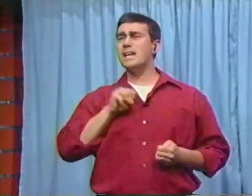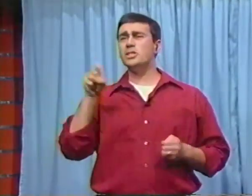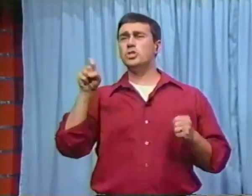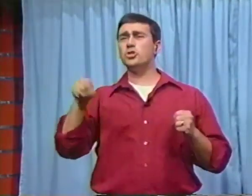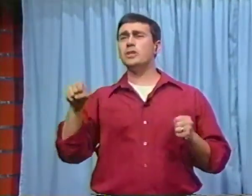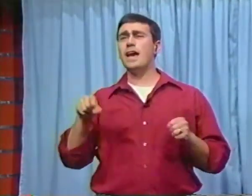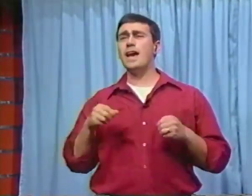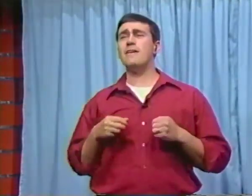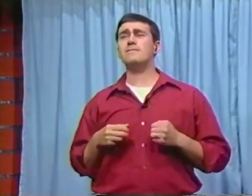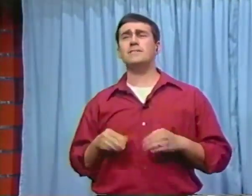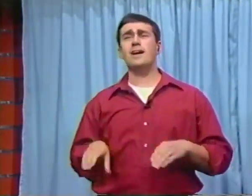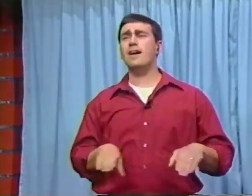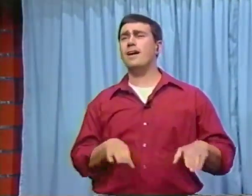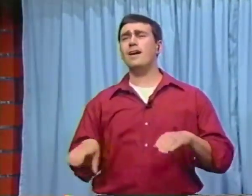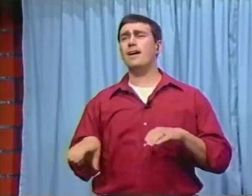I should have done?